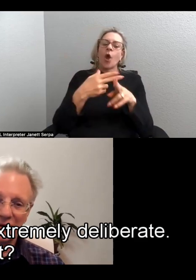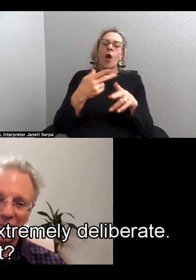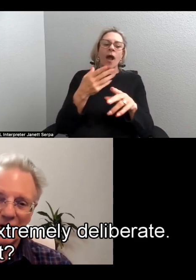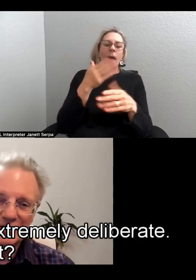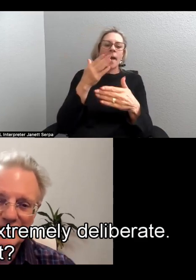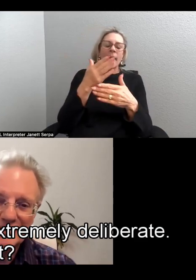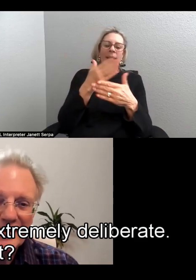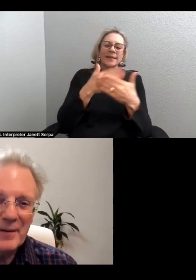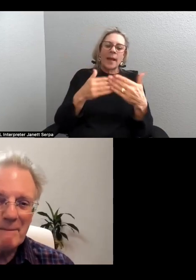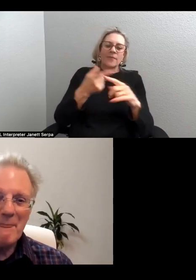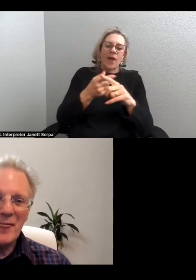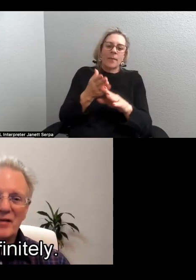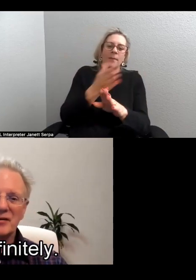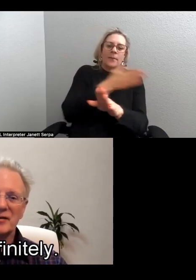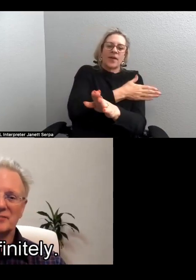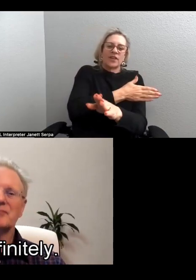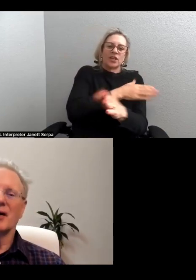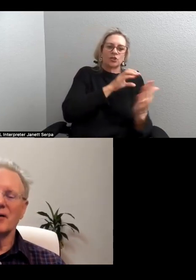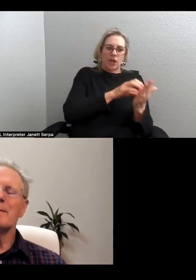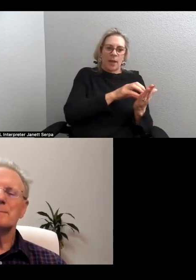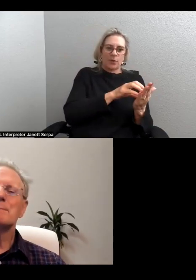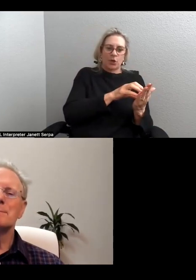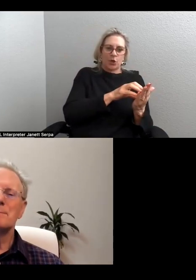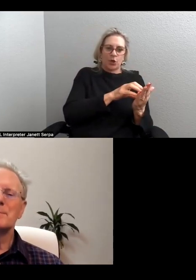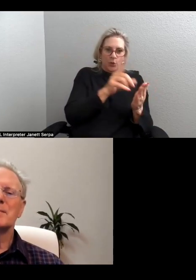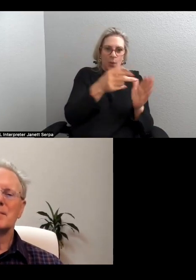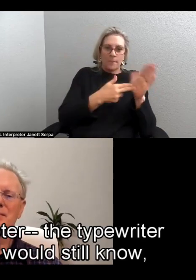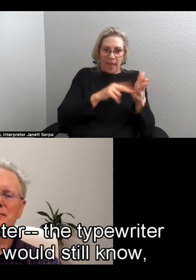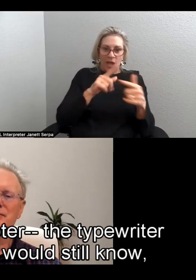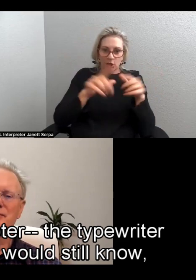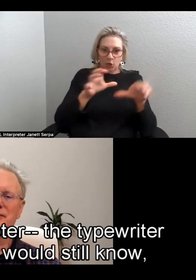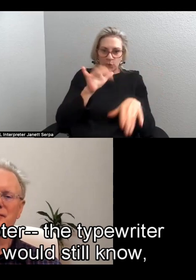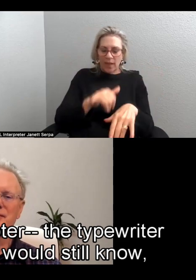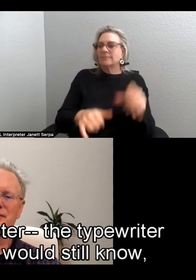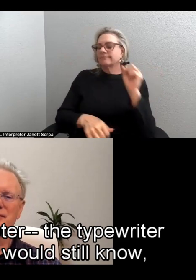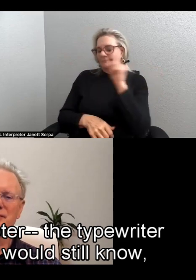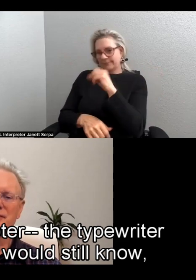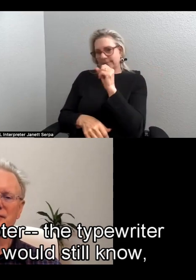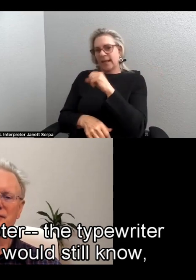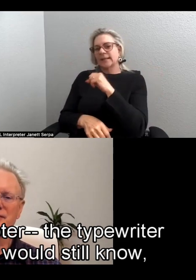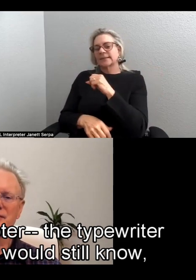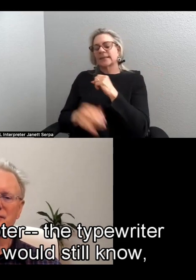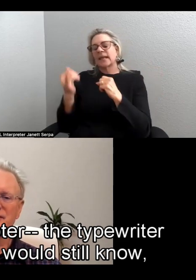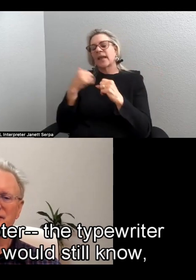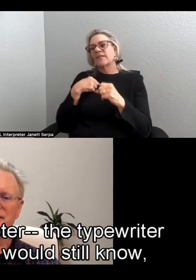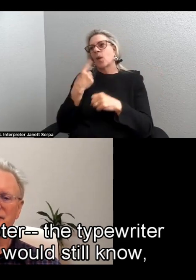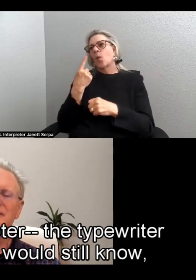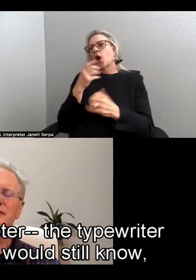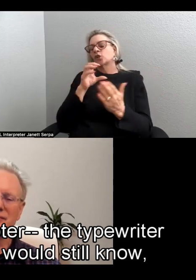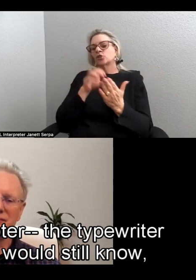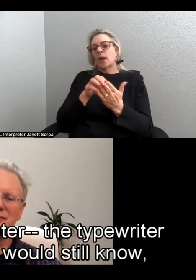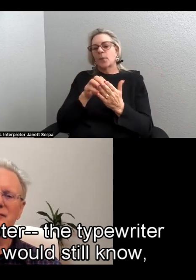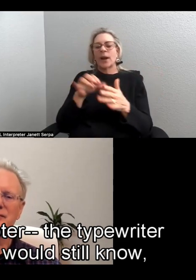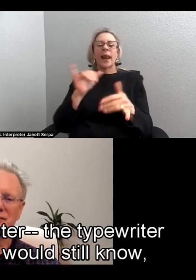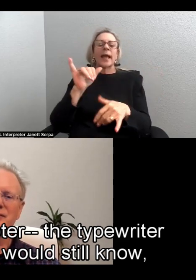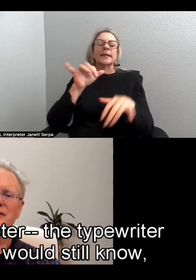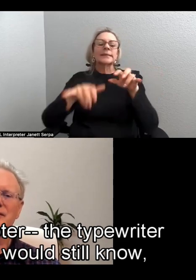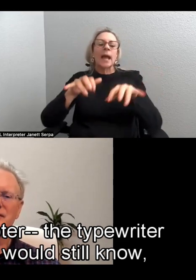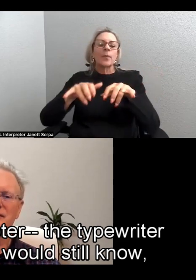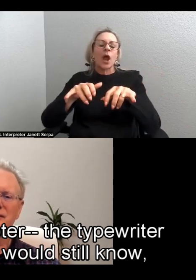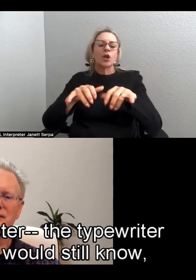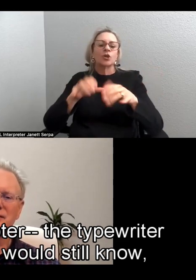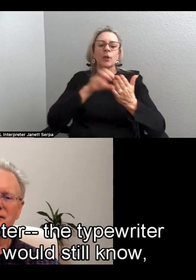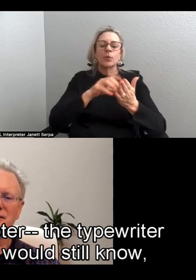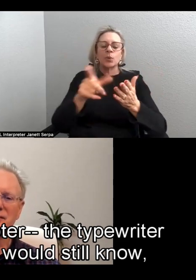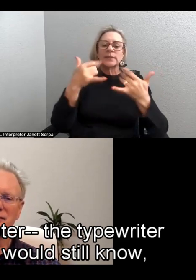extremely deliberate, is it? Yes, definitely. So if I take one chapter, the type letter chapter up, you